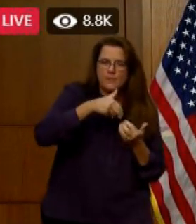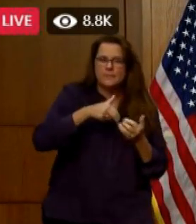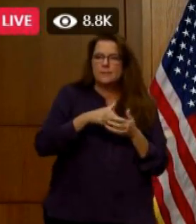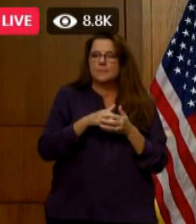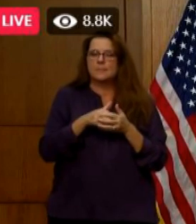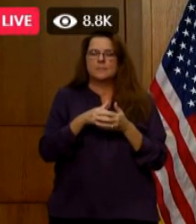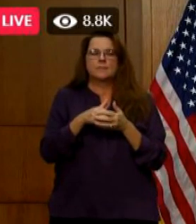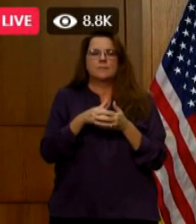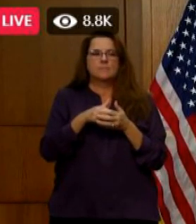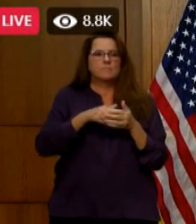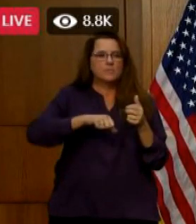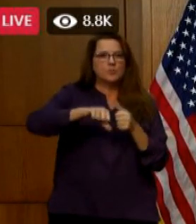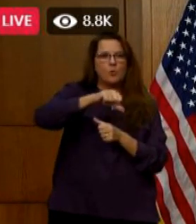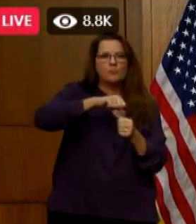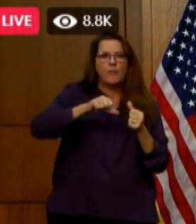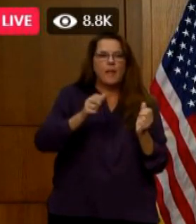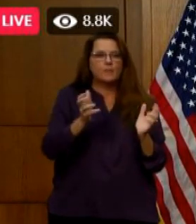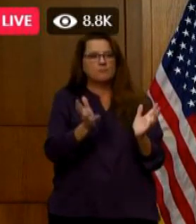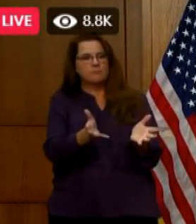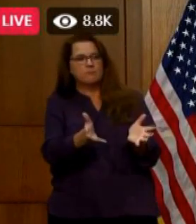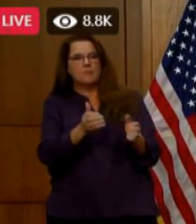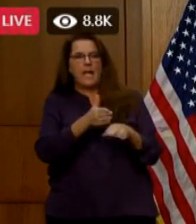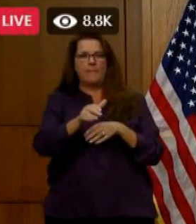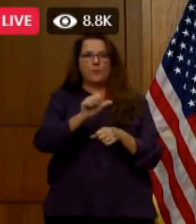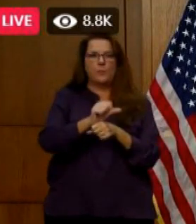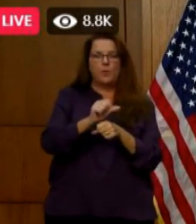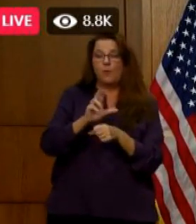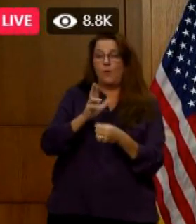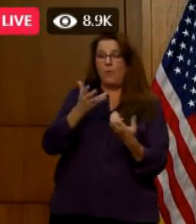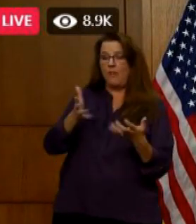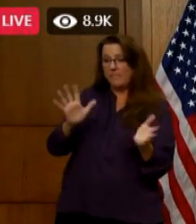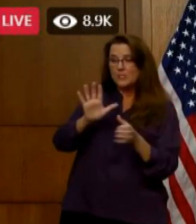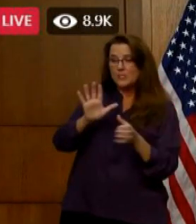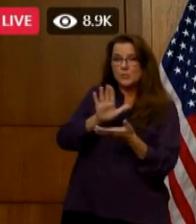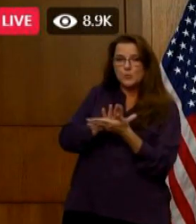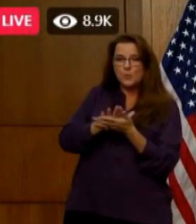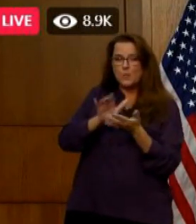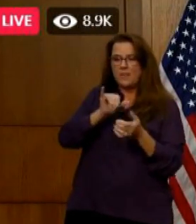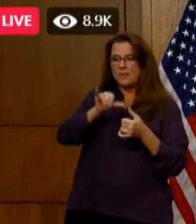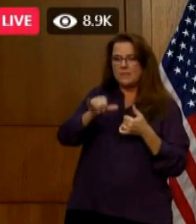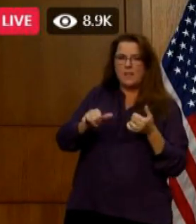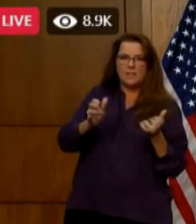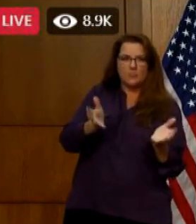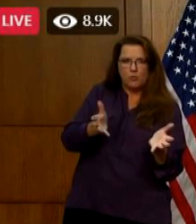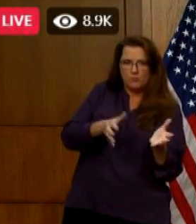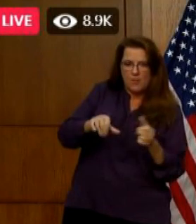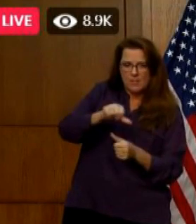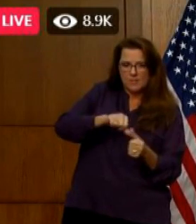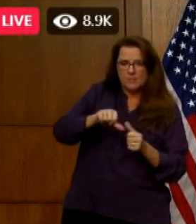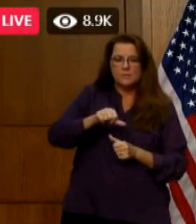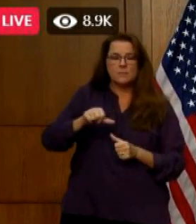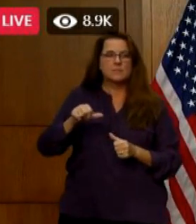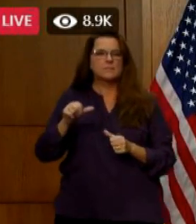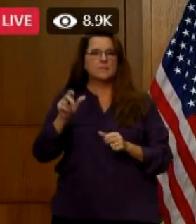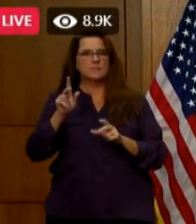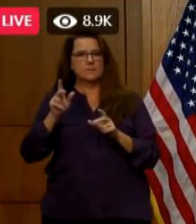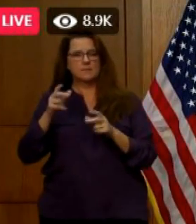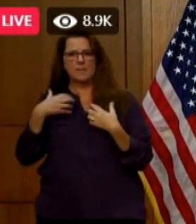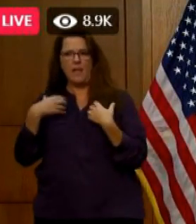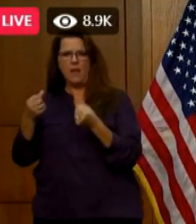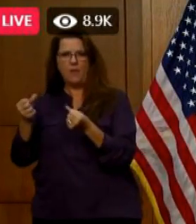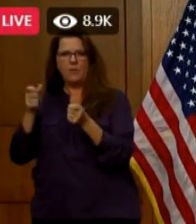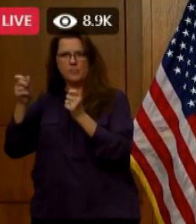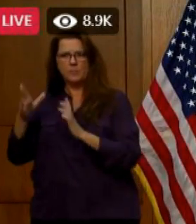socializing after work or after school. Health directors tell us that schools and workplaces are